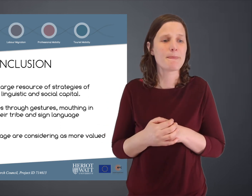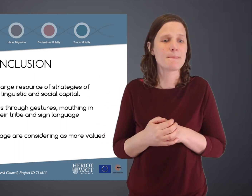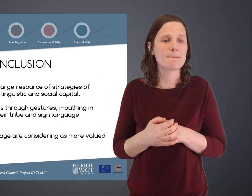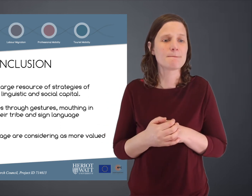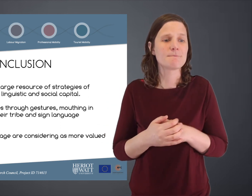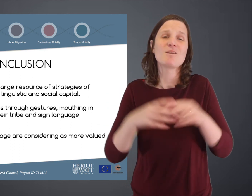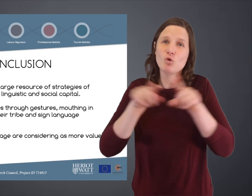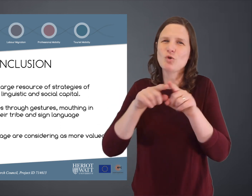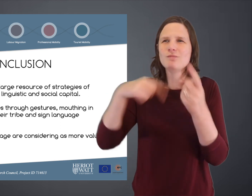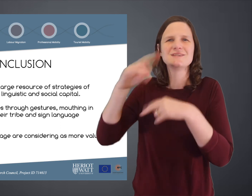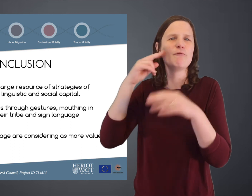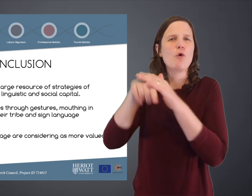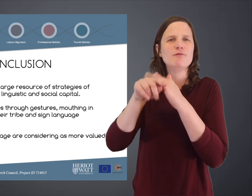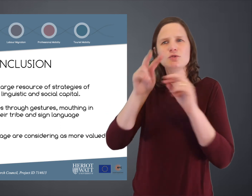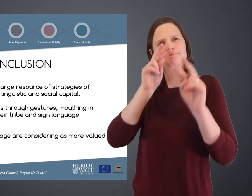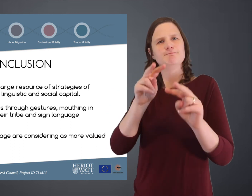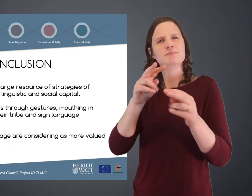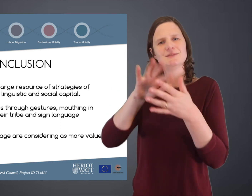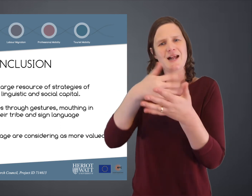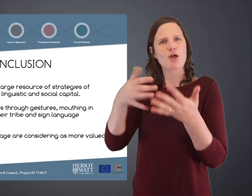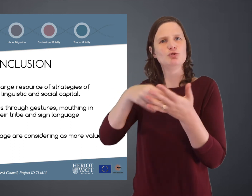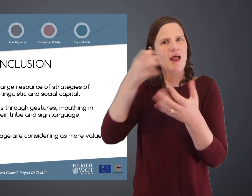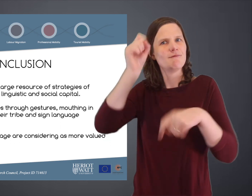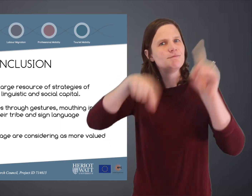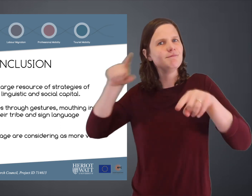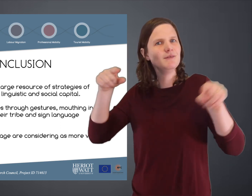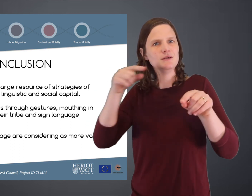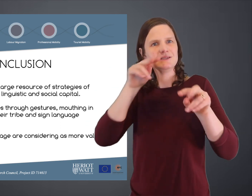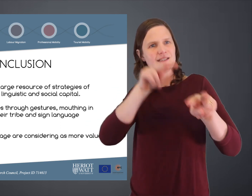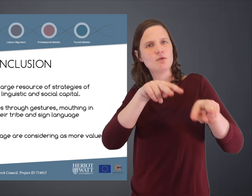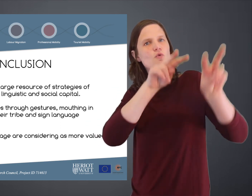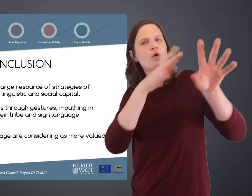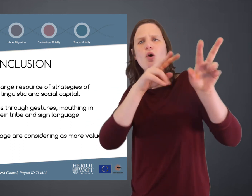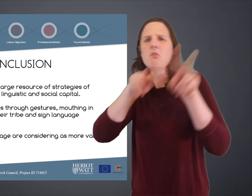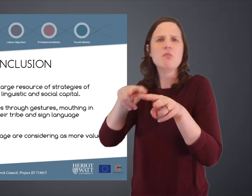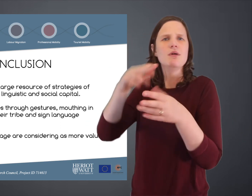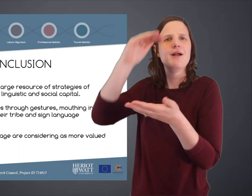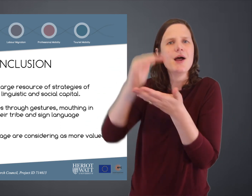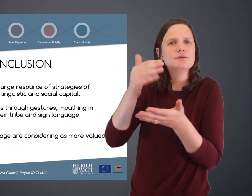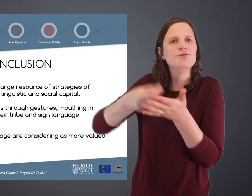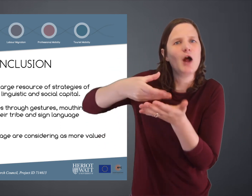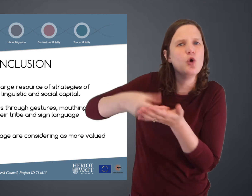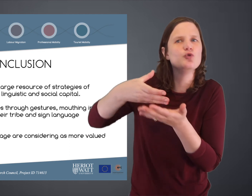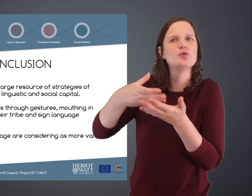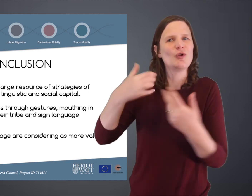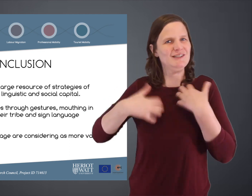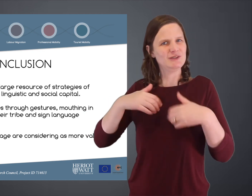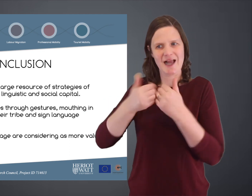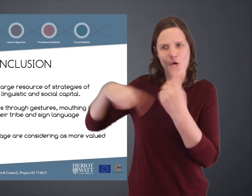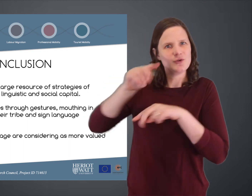social and linguistic capital interact with each other. They also have a variety of views about the status and